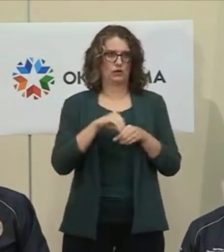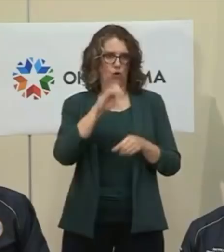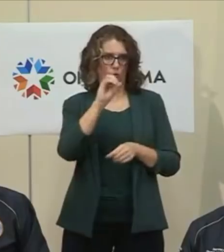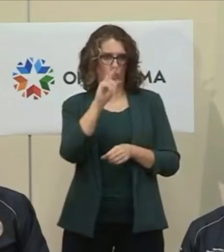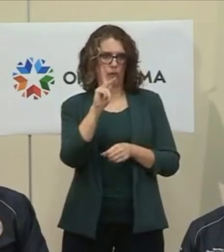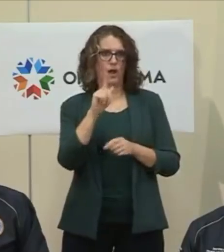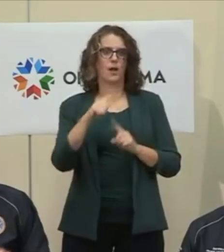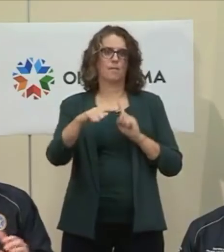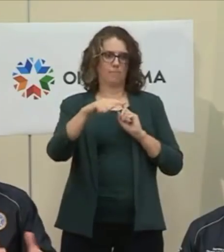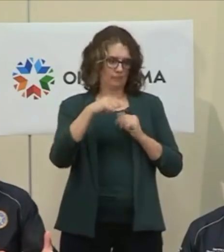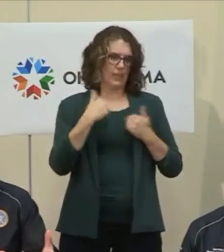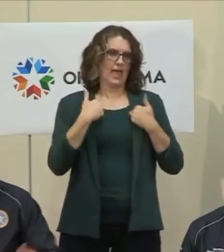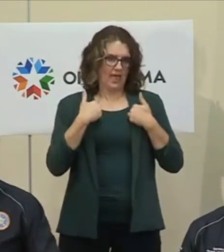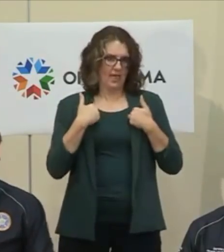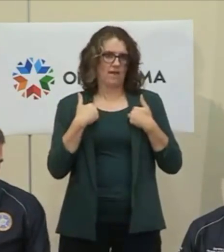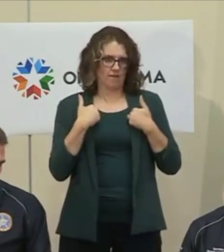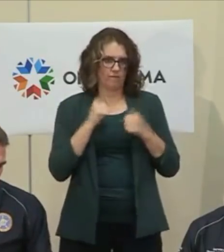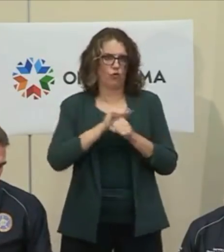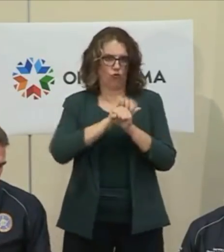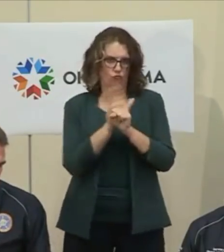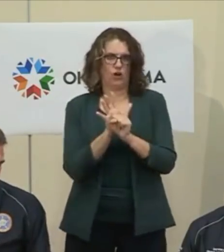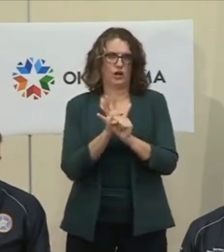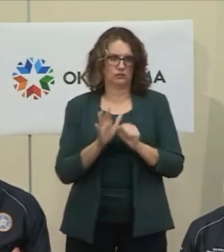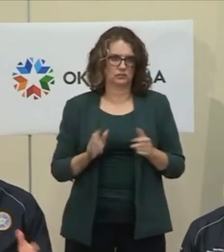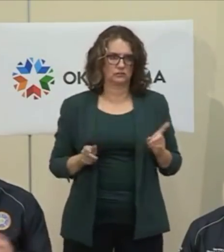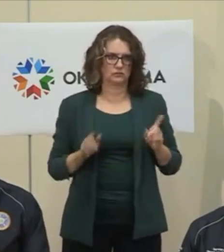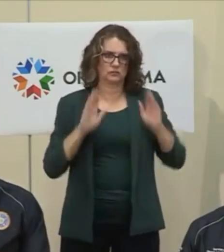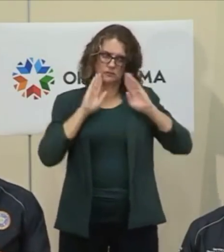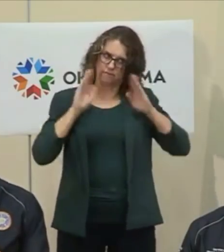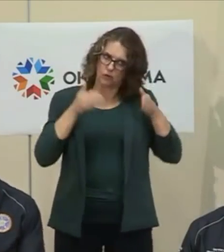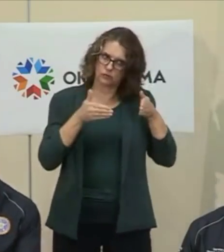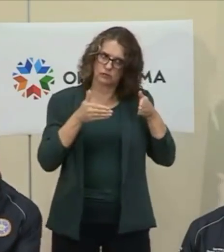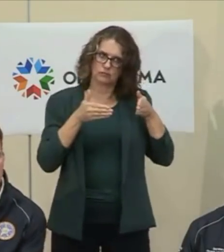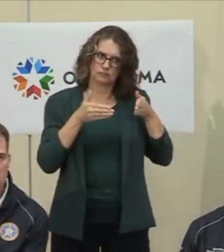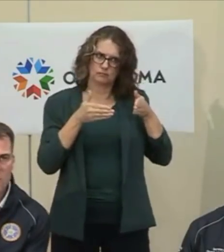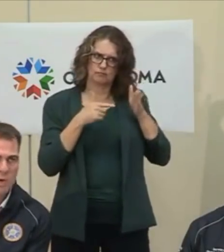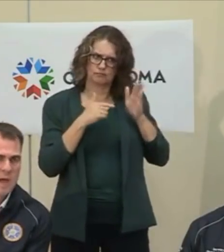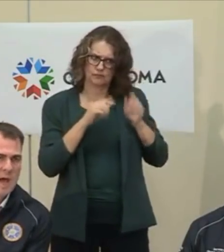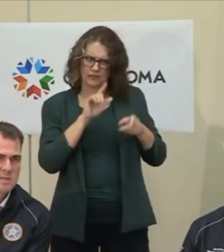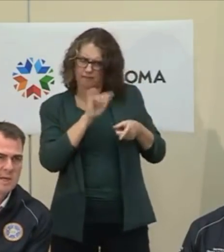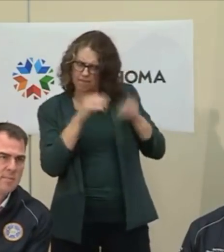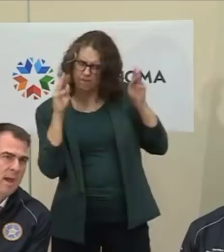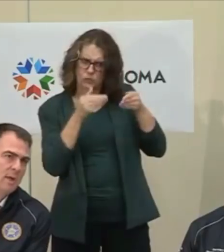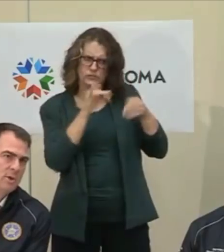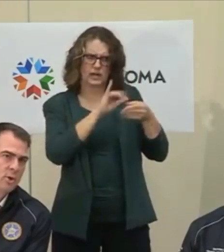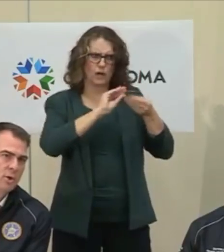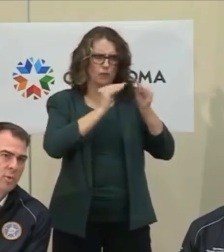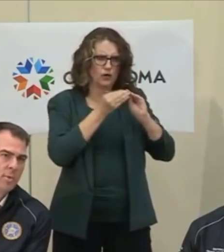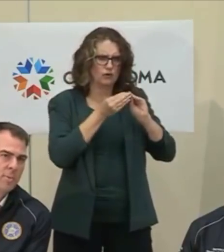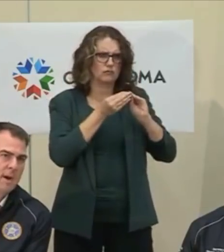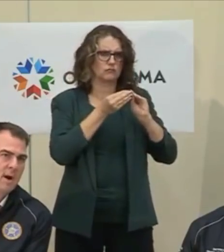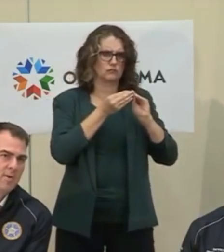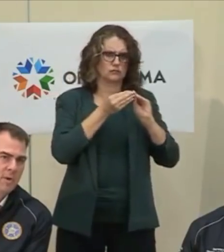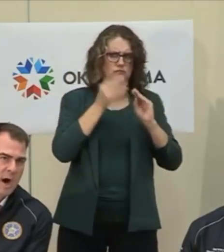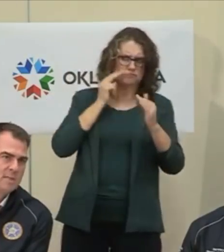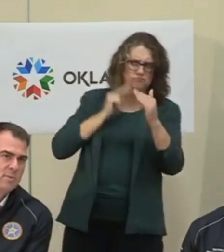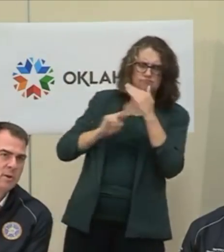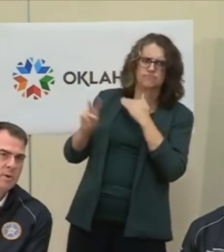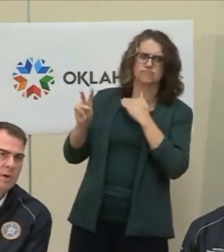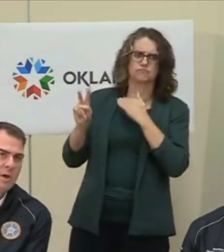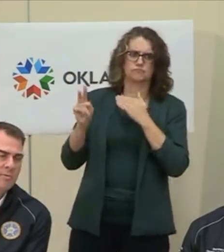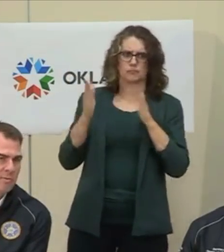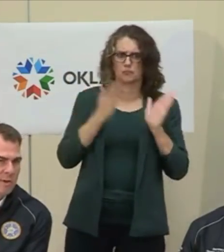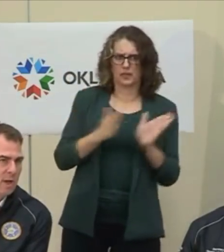What we're focused on is taking those modeling numbers and then forecasting and making sure that we're prepared for